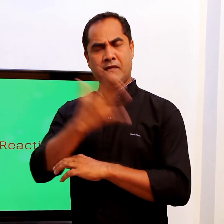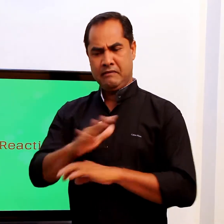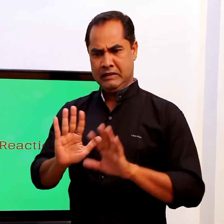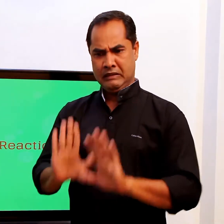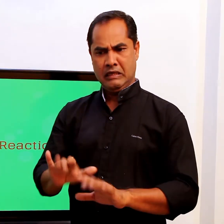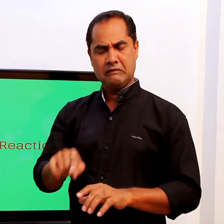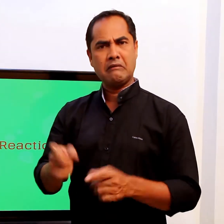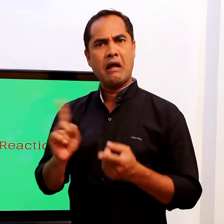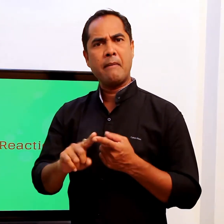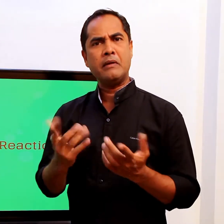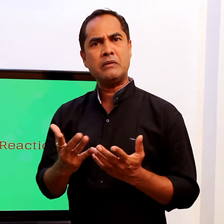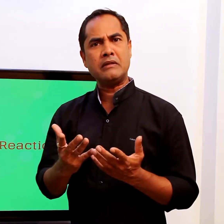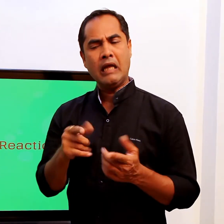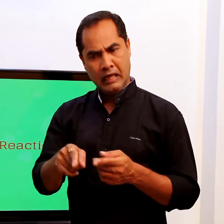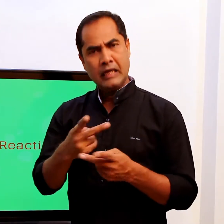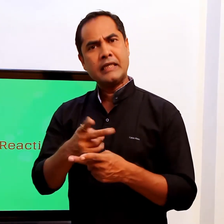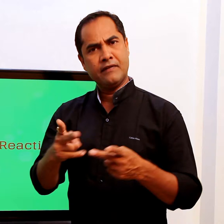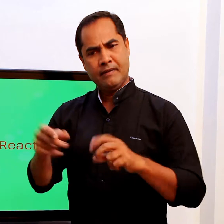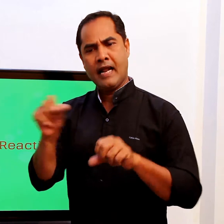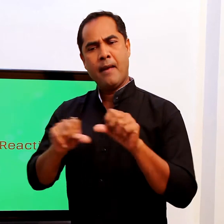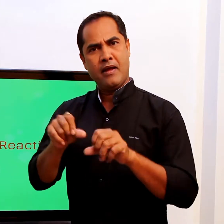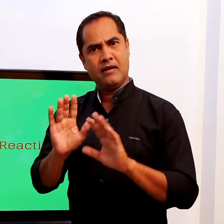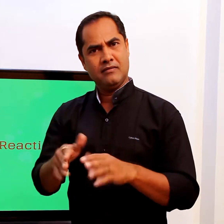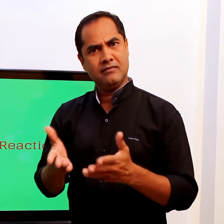What happens to the ATA if you keep it for a long time?